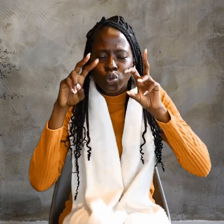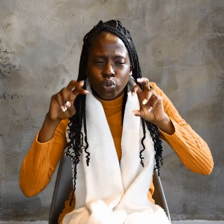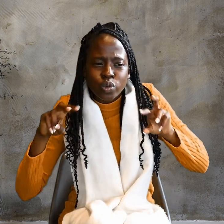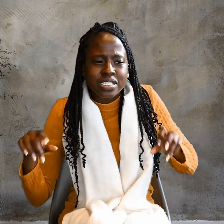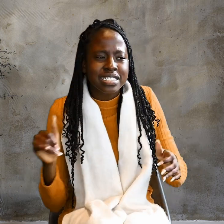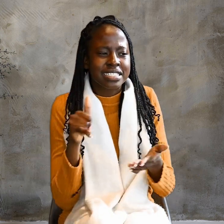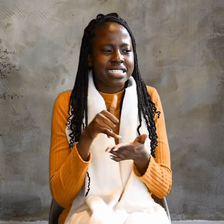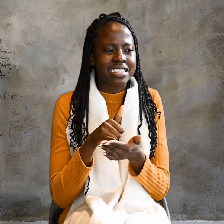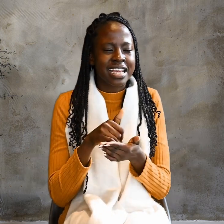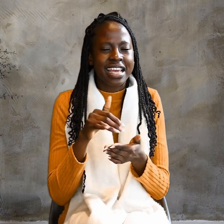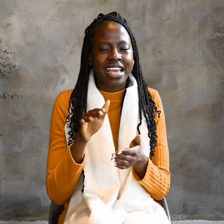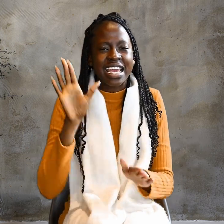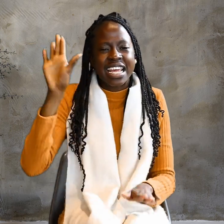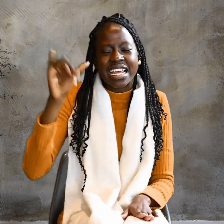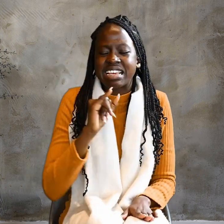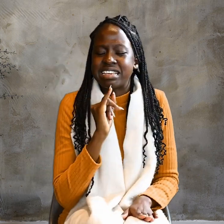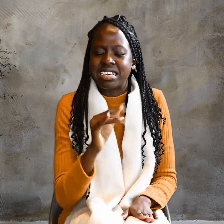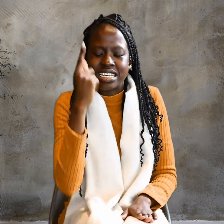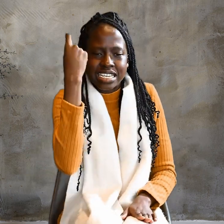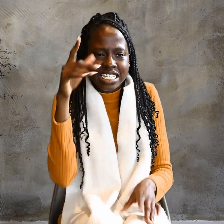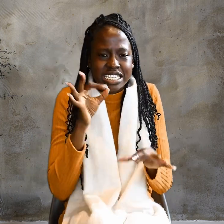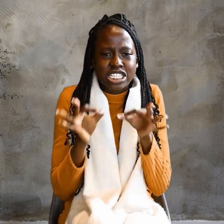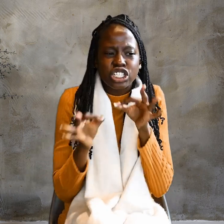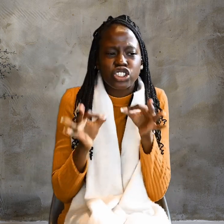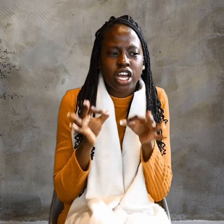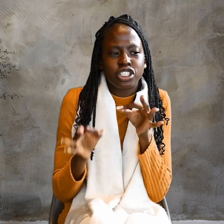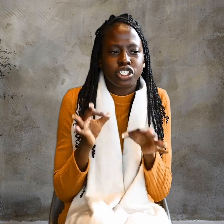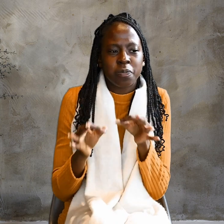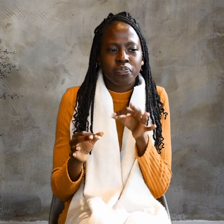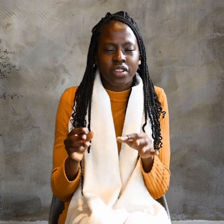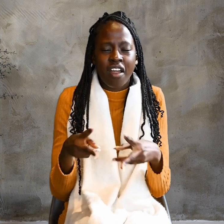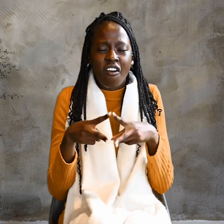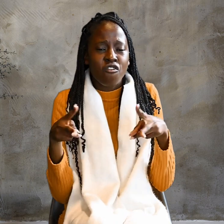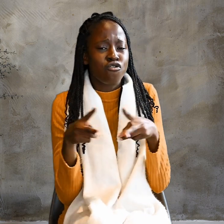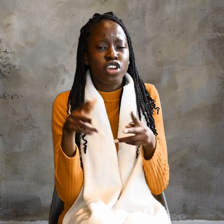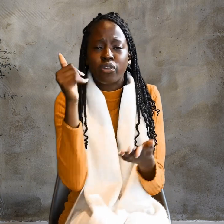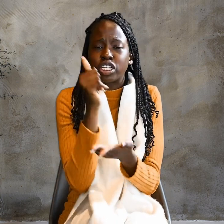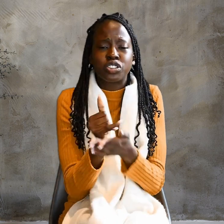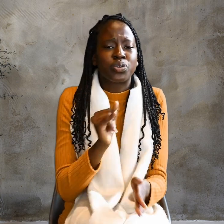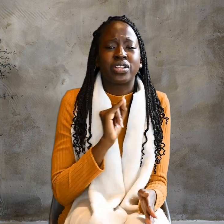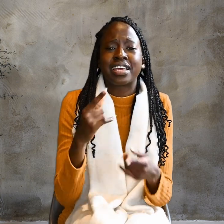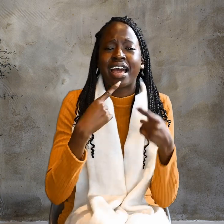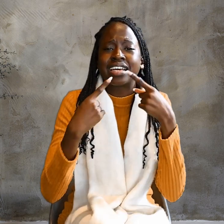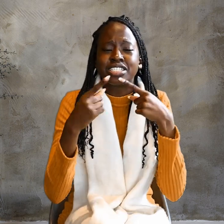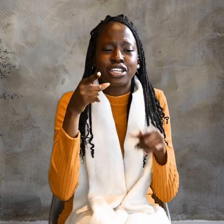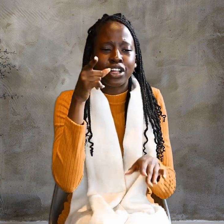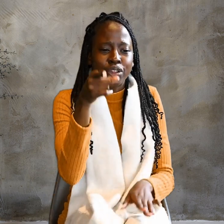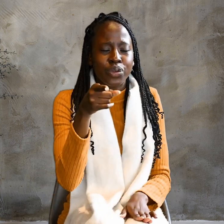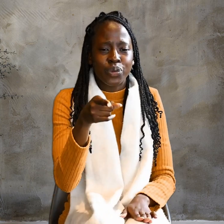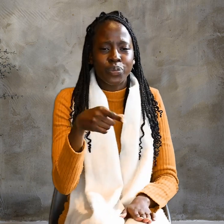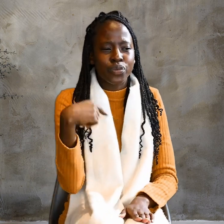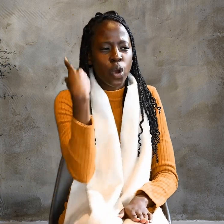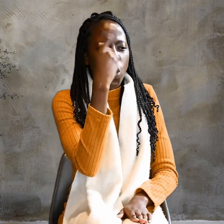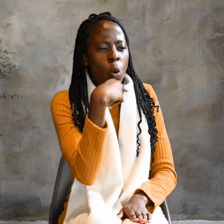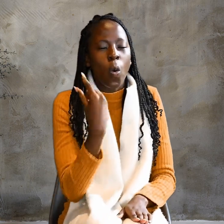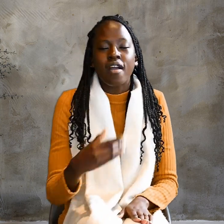who seeks it, And he is the judge. Very truly I tell you,